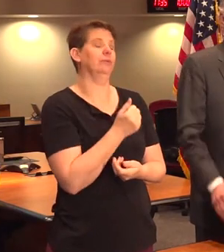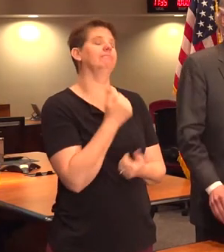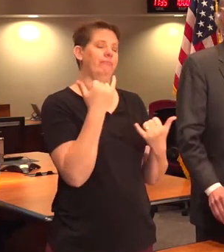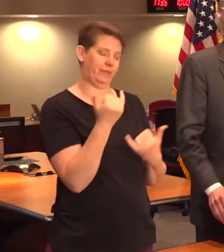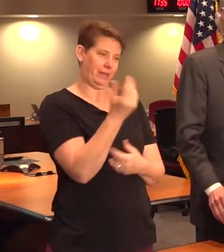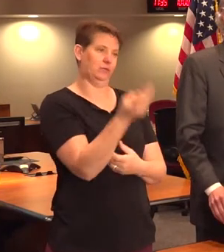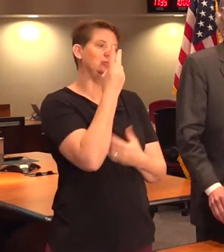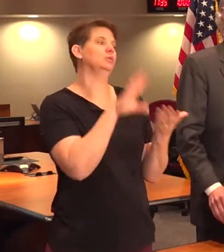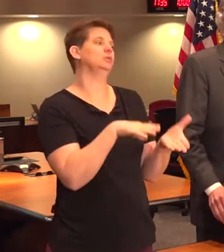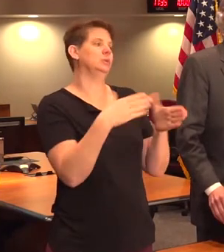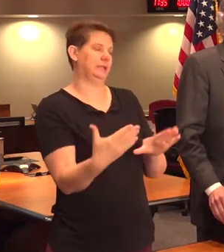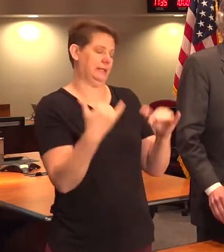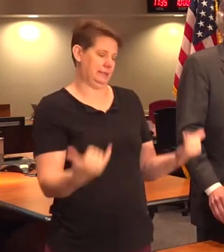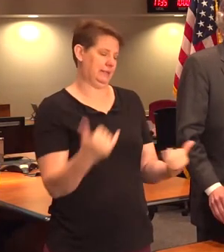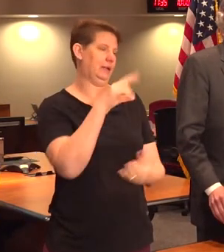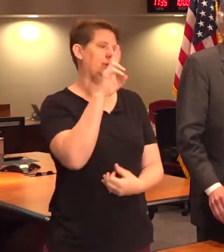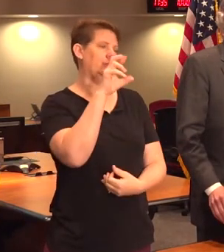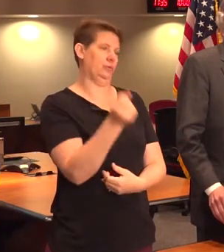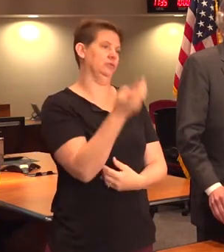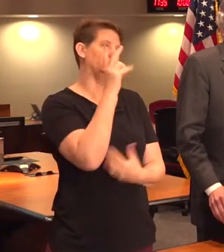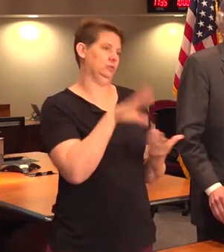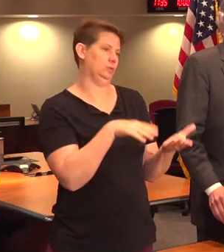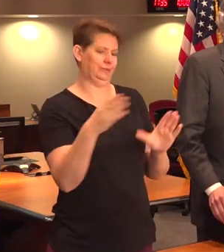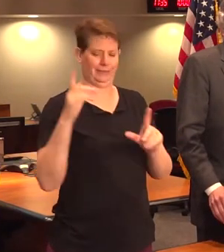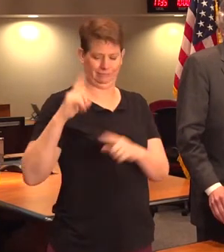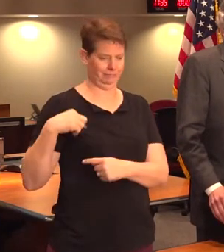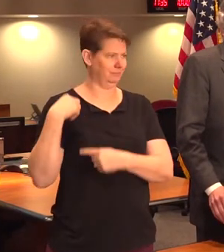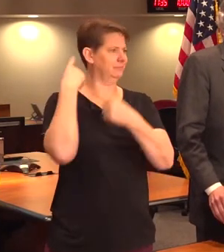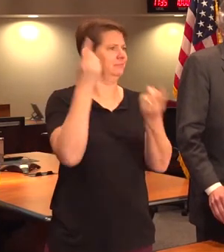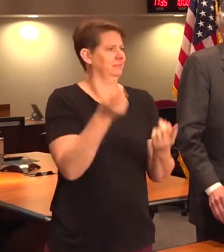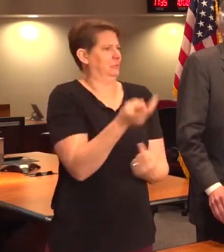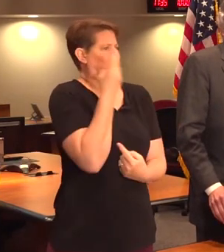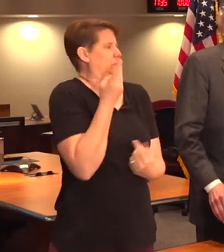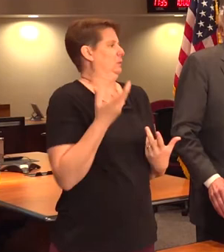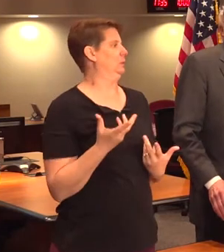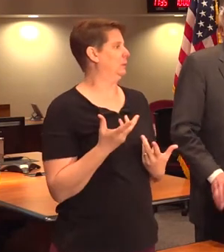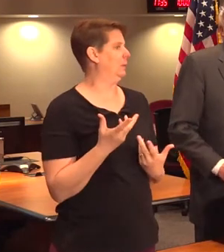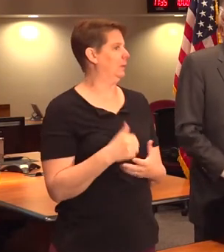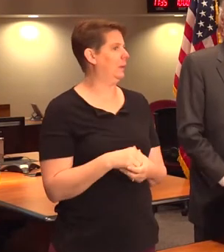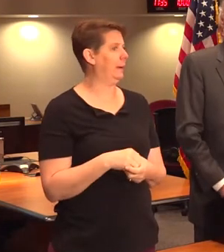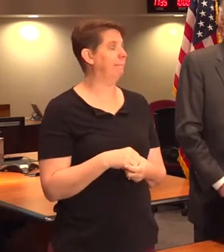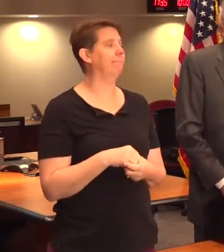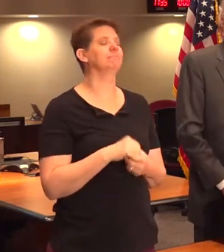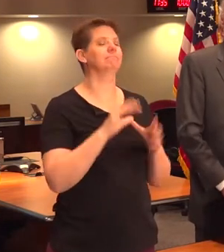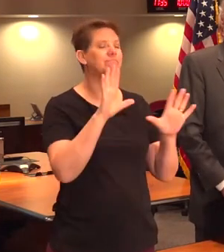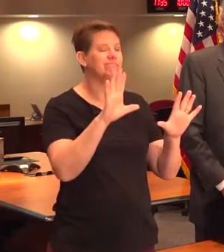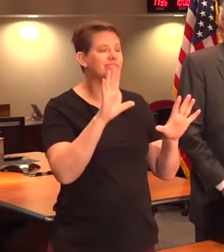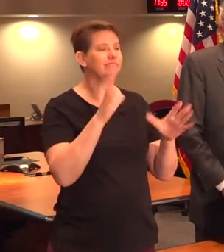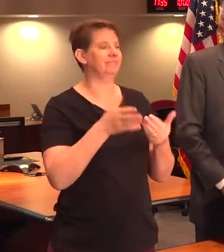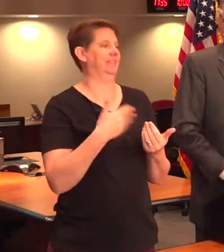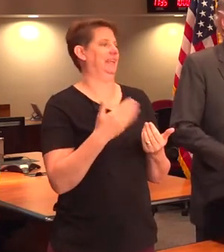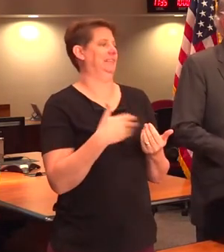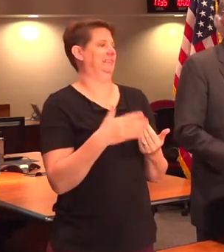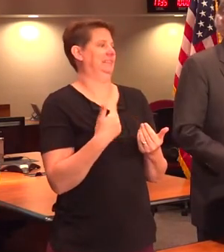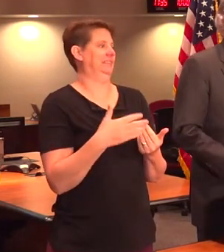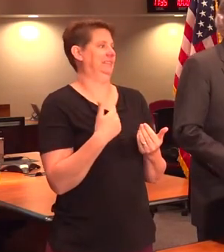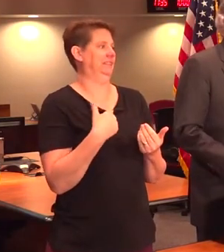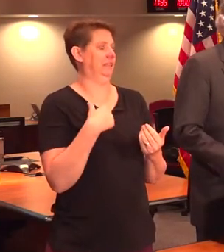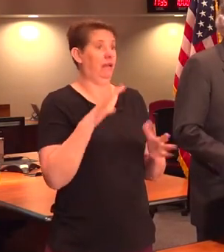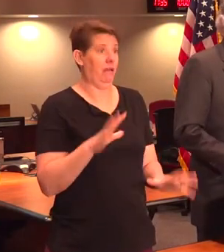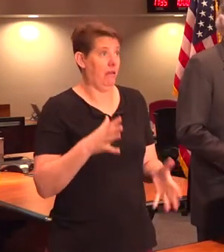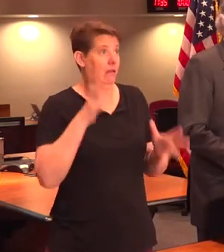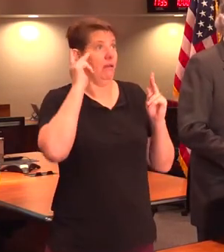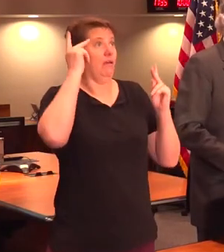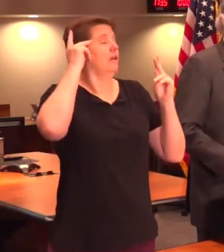two deaths in the United States since this whole thing started. So again, I say take it easy. Don't panic.